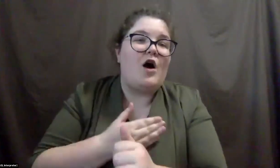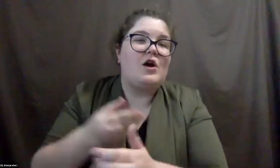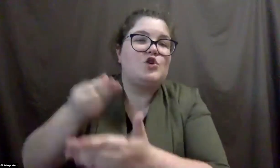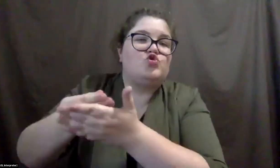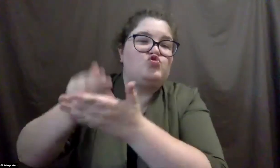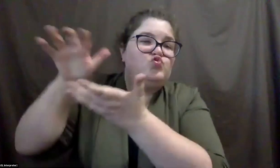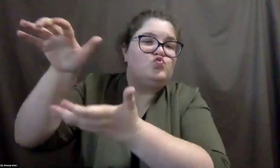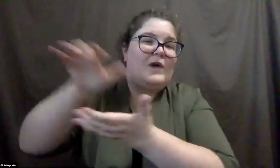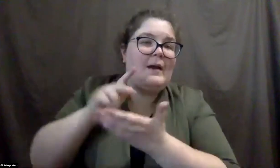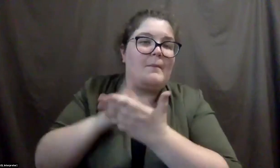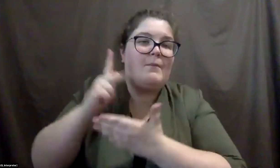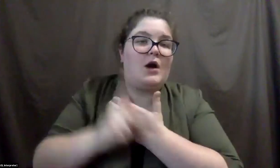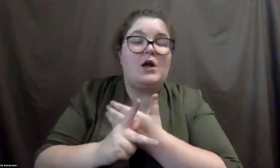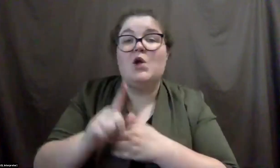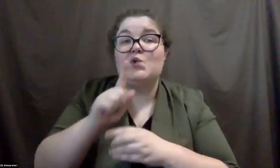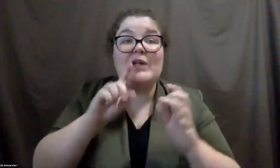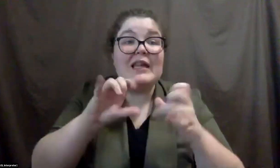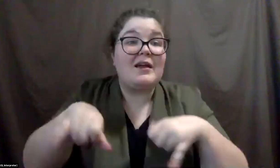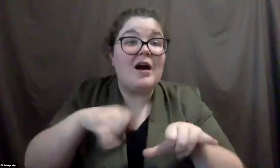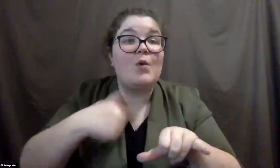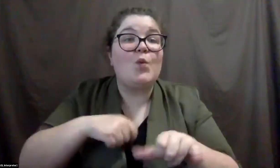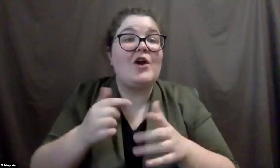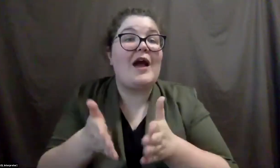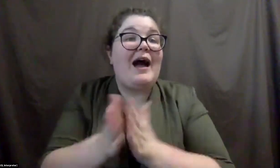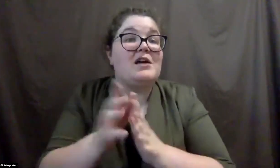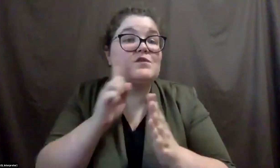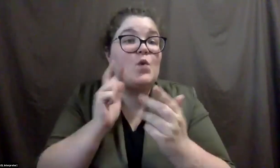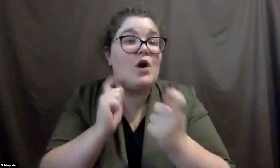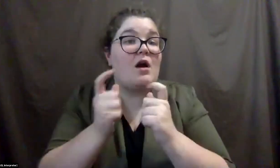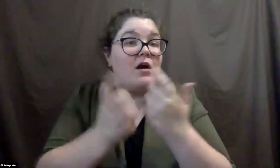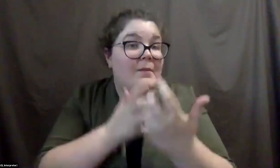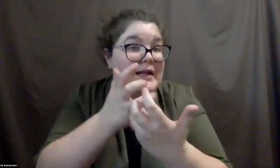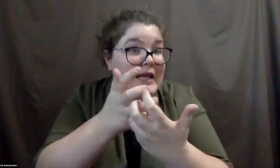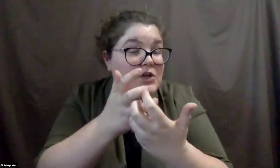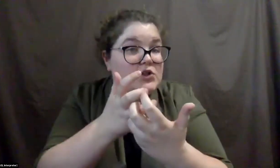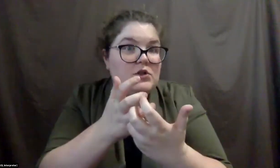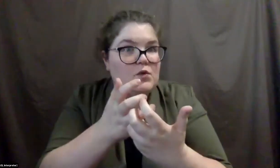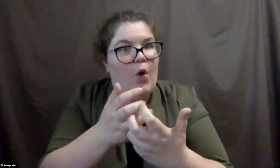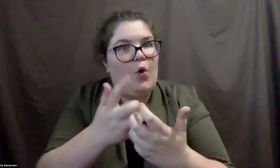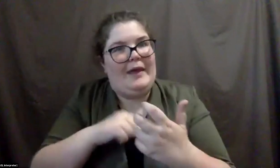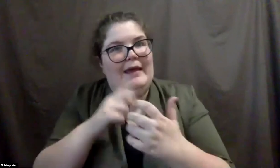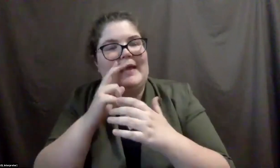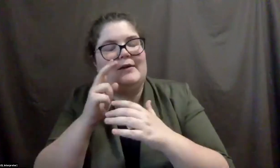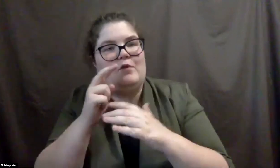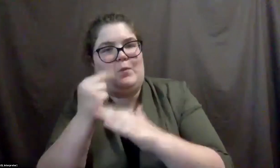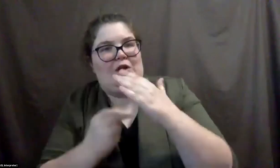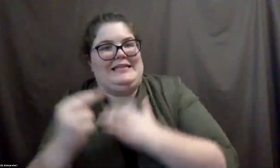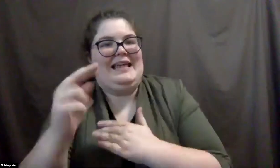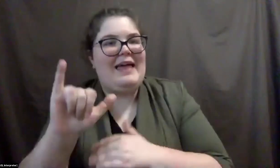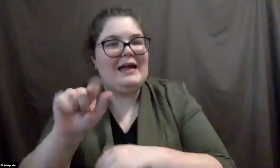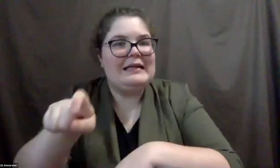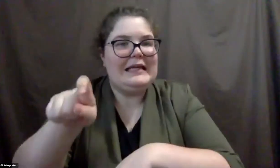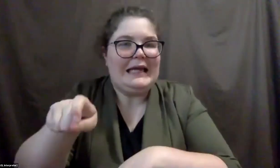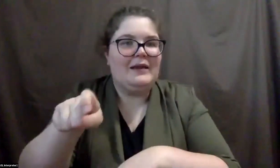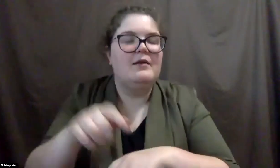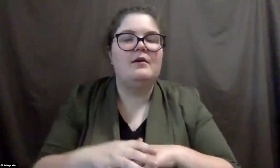it's, uh, common that we're asked to provide accommodations or, um, oftentimes we anticipate the need and we try to arrange those ahead of time.